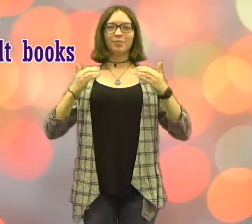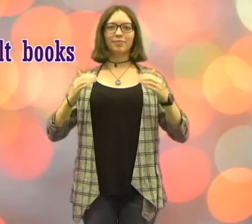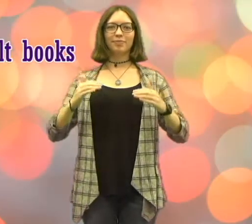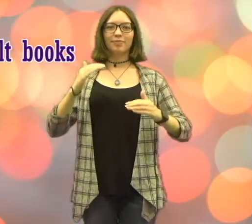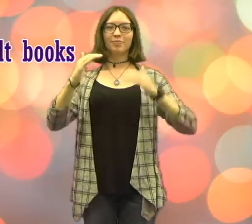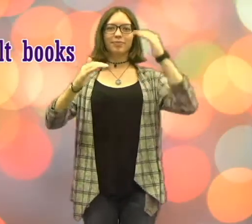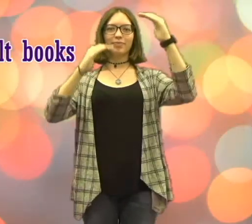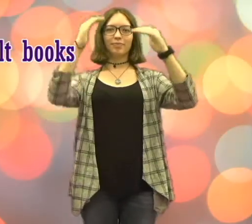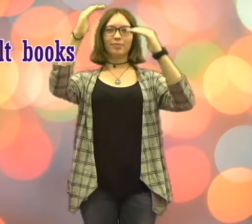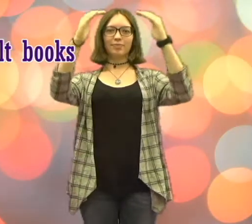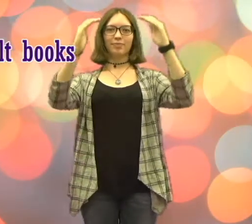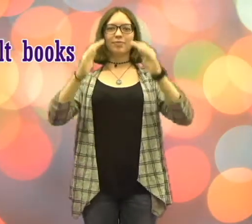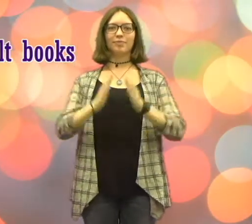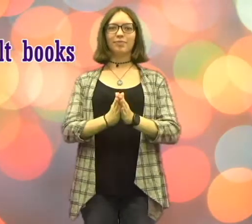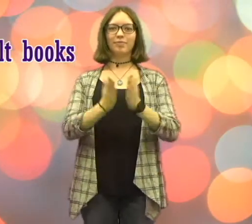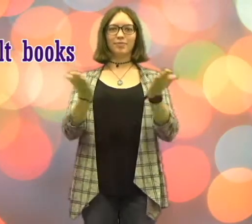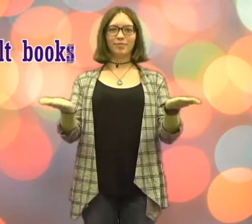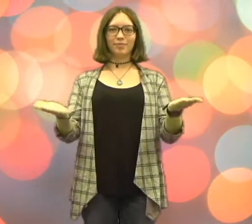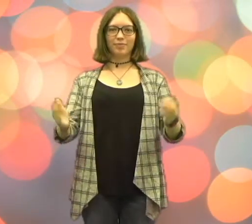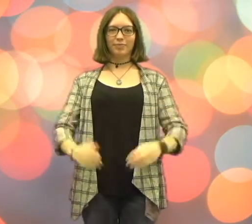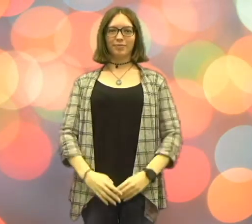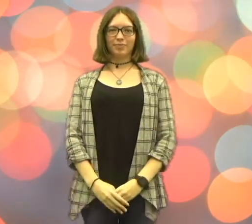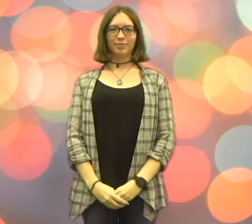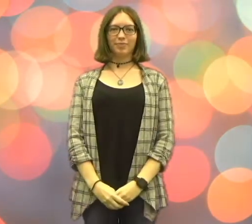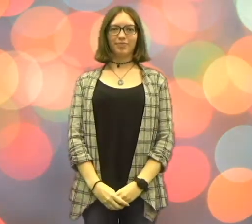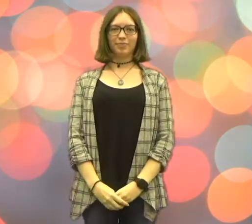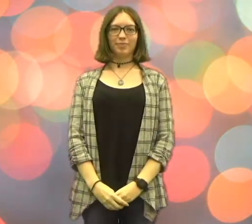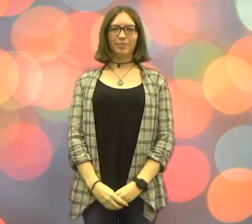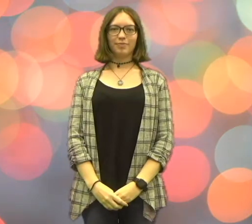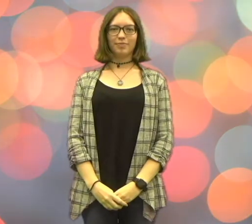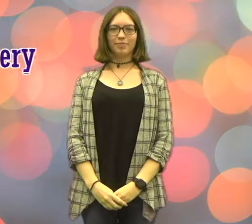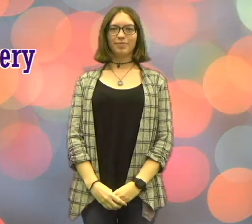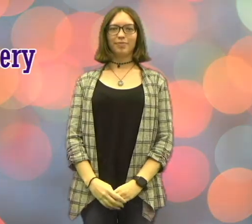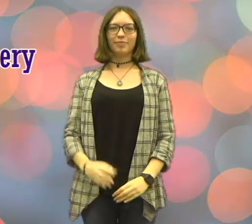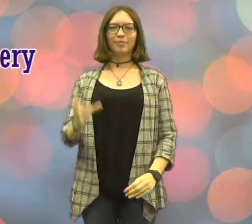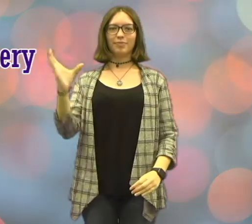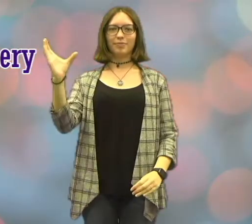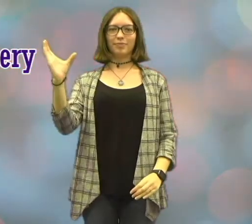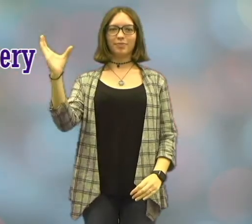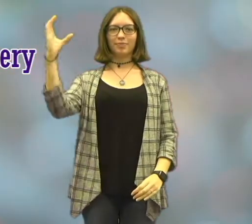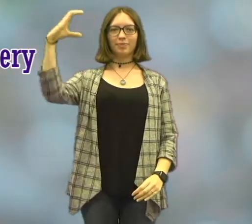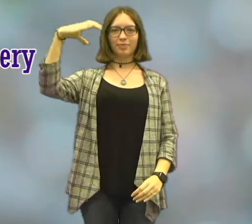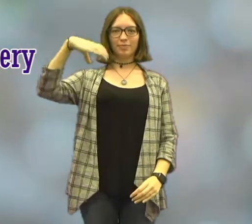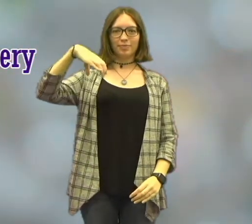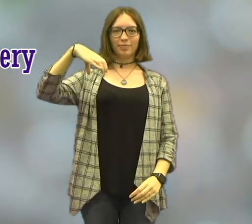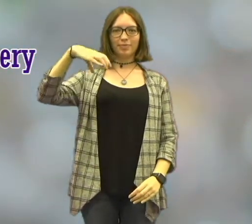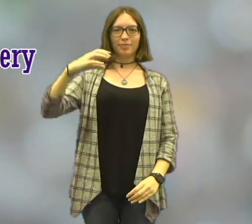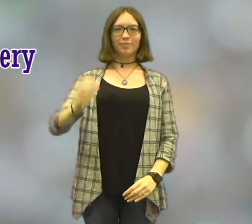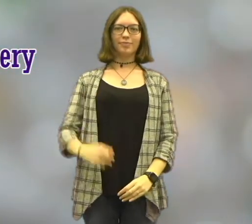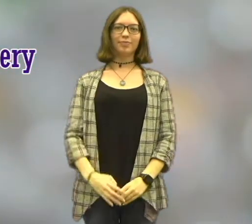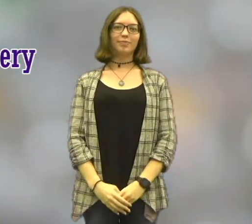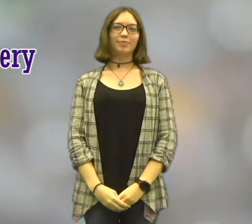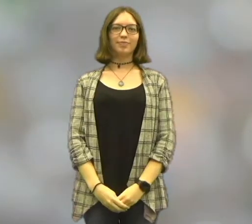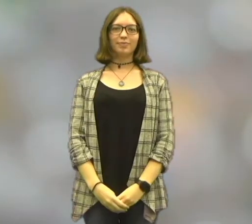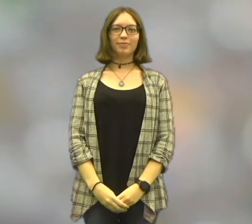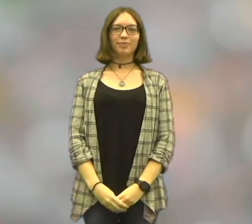of keep your finger.